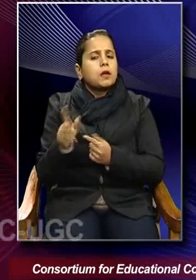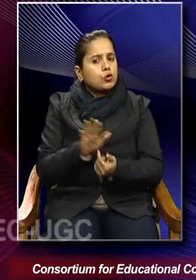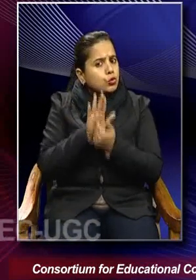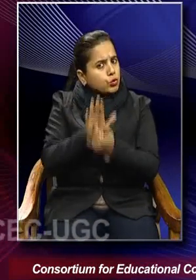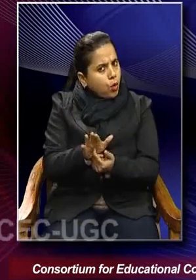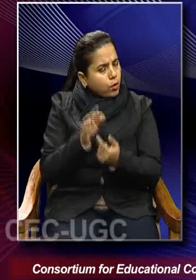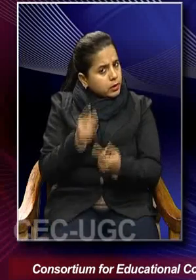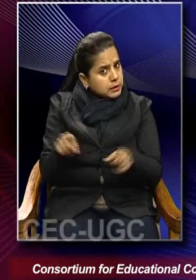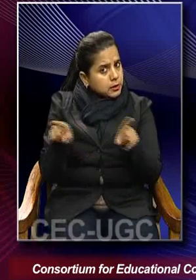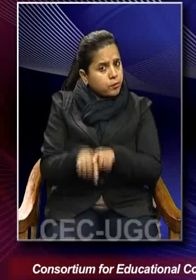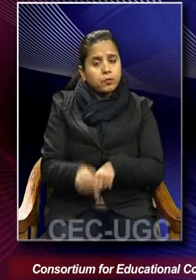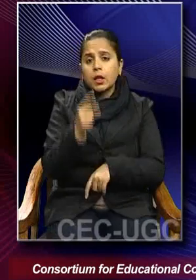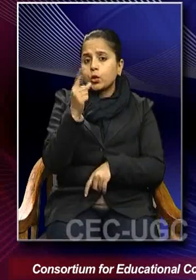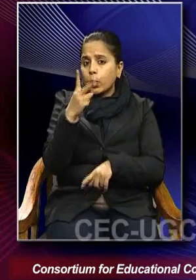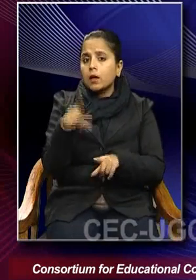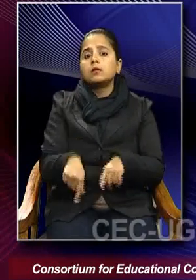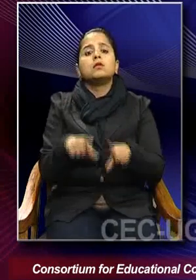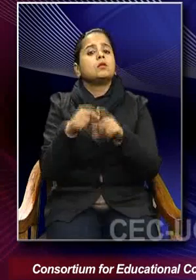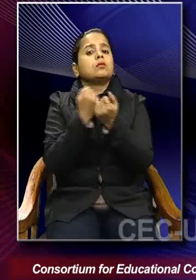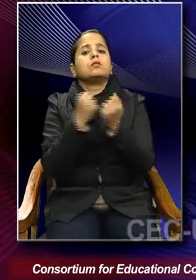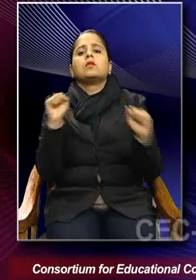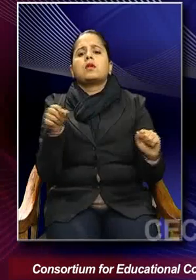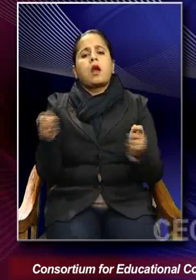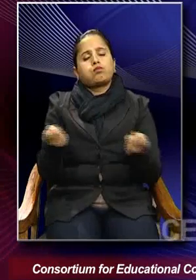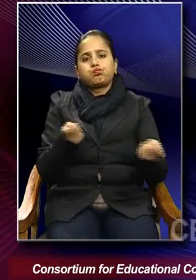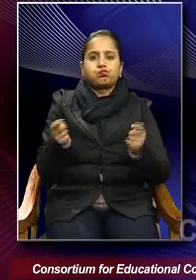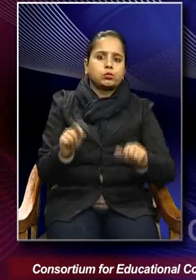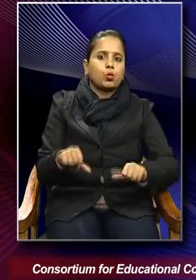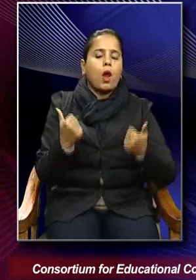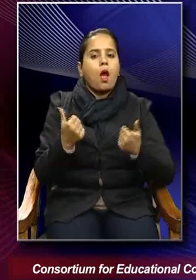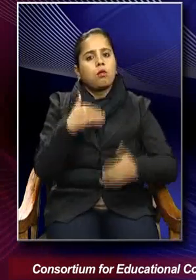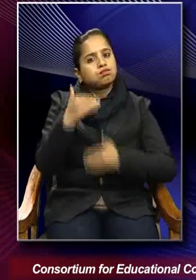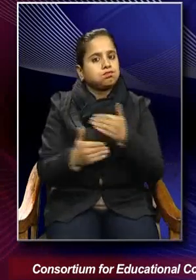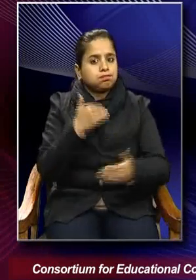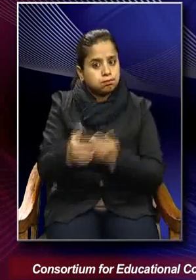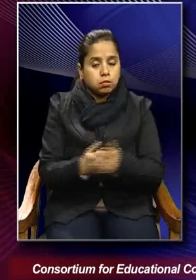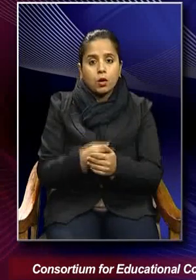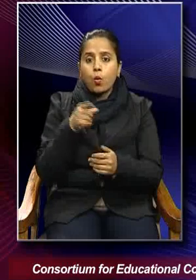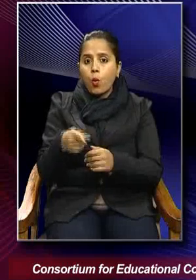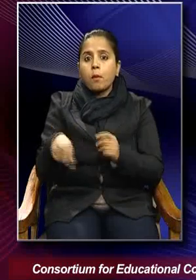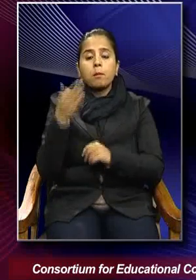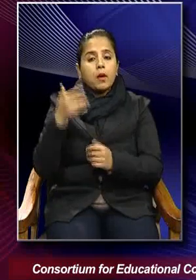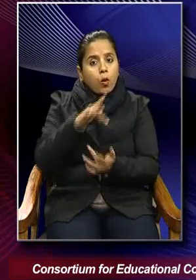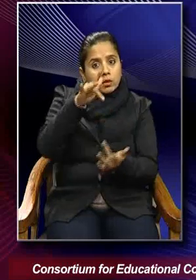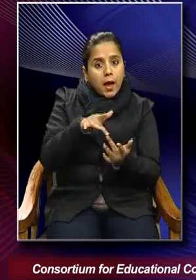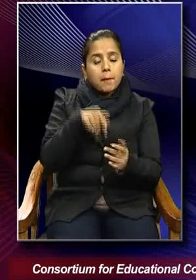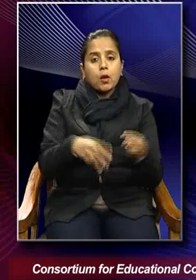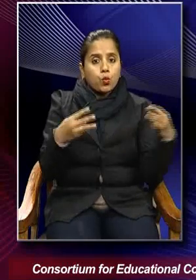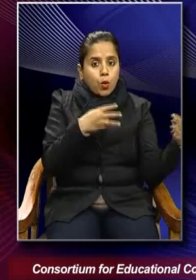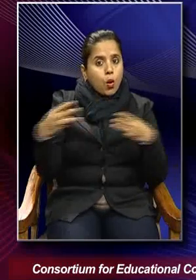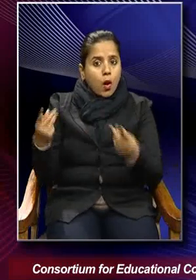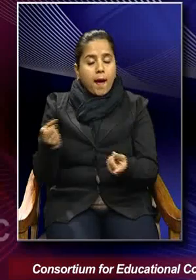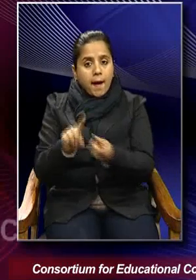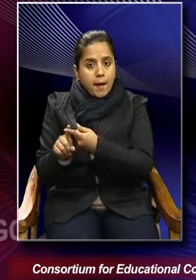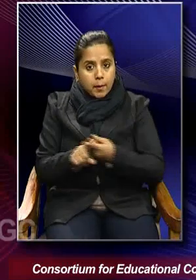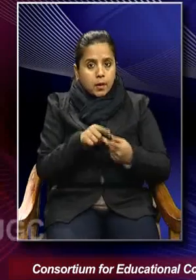uh, uh, the 12 democracies that had somehow managed to survive, uh, the interwar period, uh, the, the,